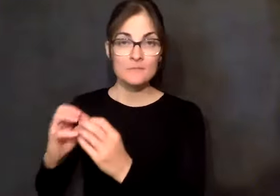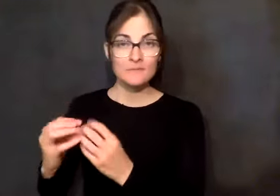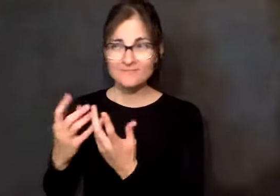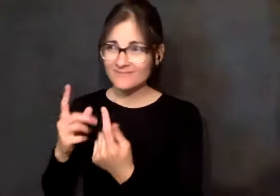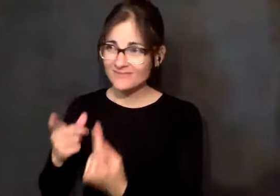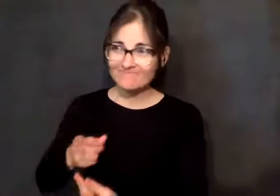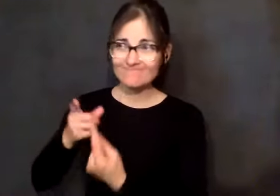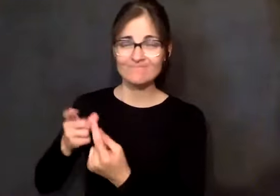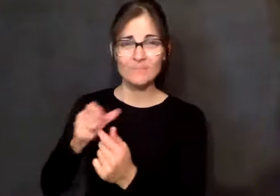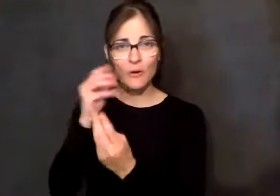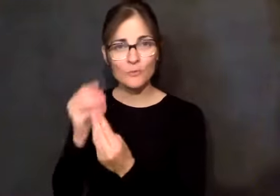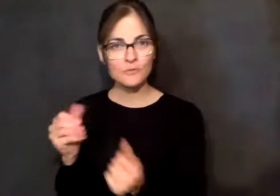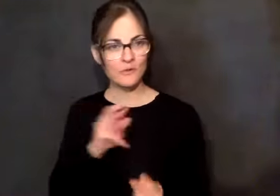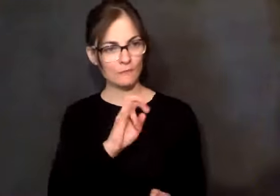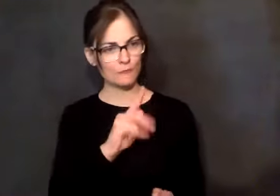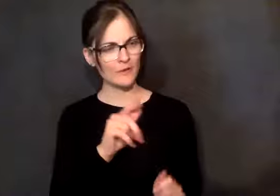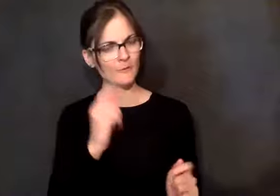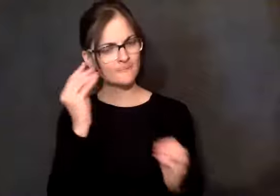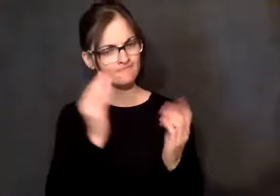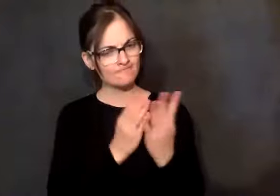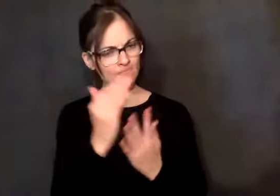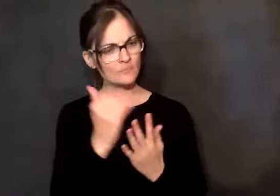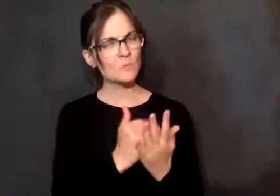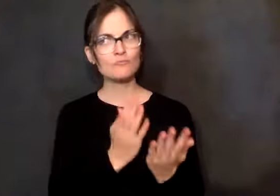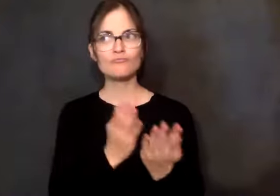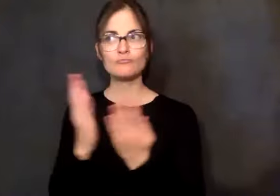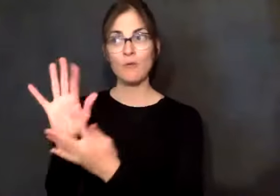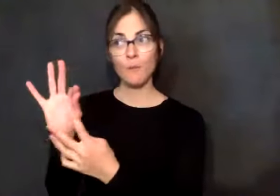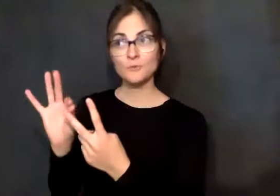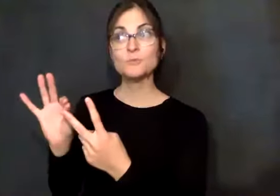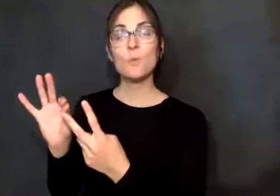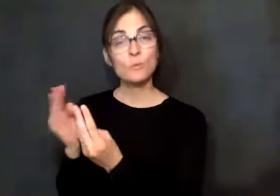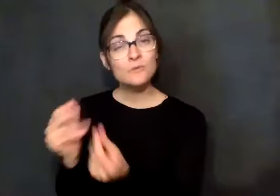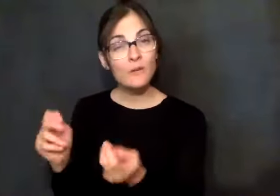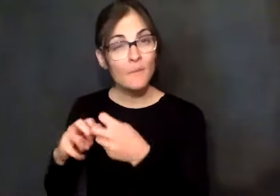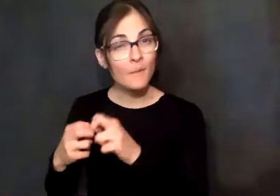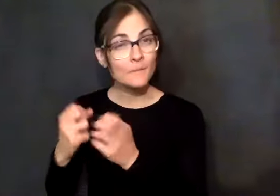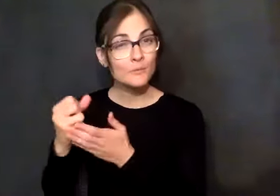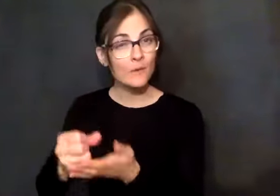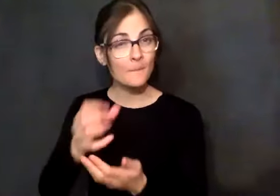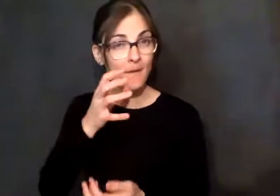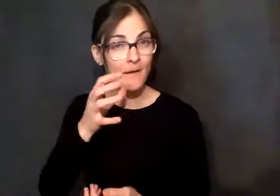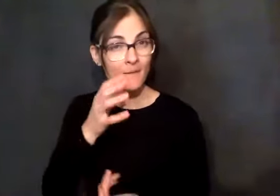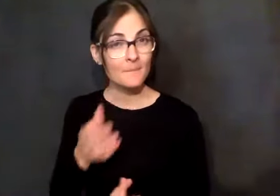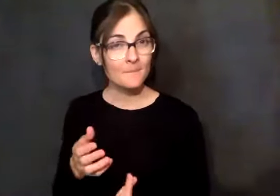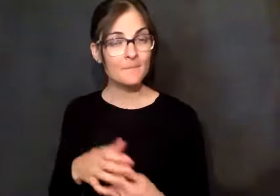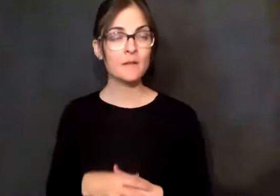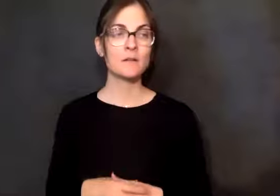that taken care of for his mother. I also saw what a loving character. You know, I can remember when he called me from